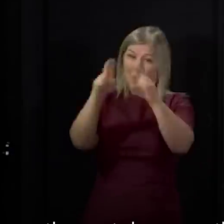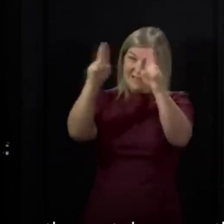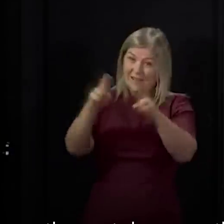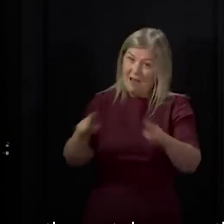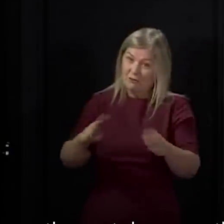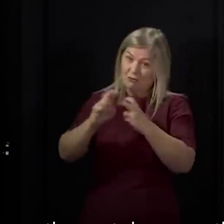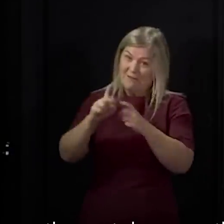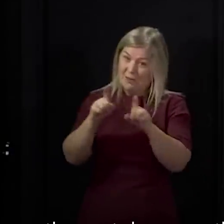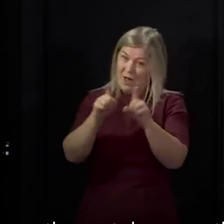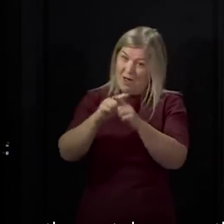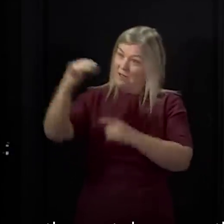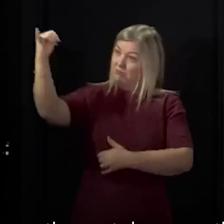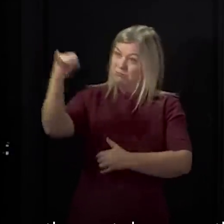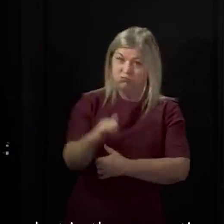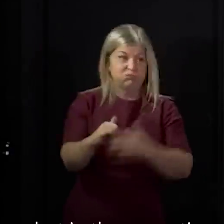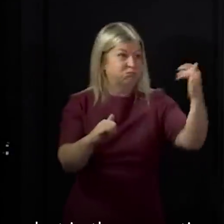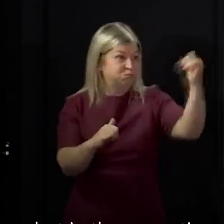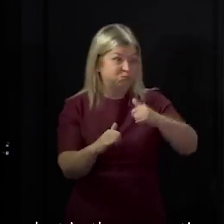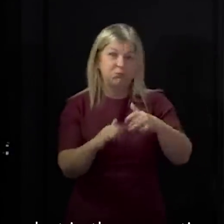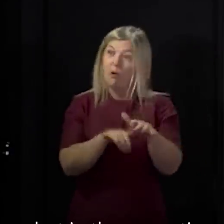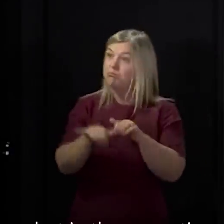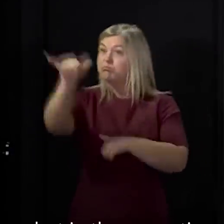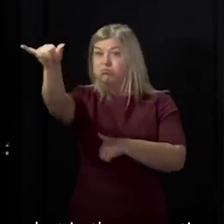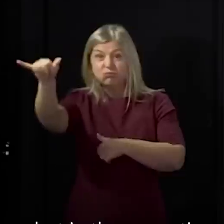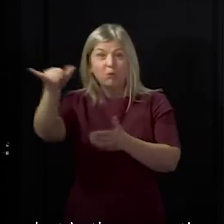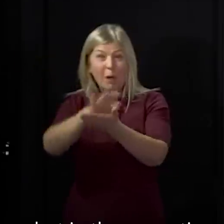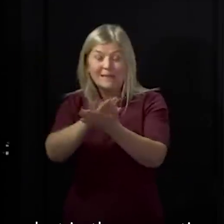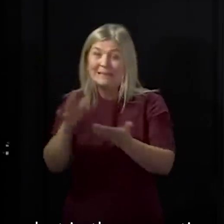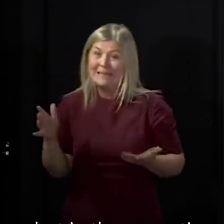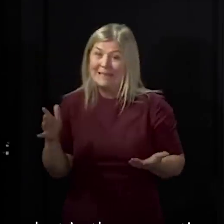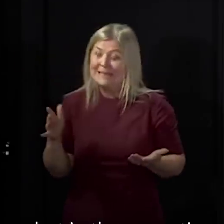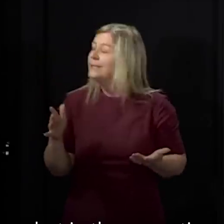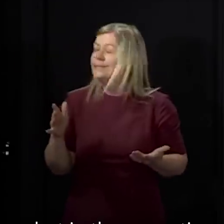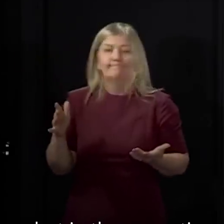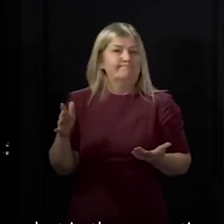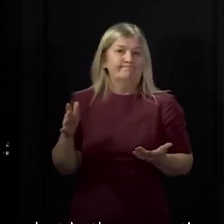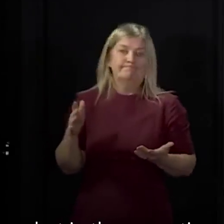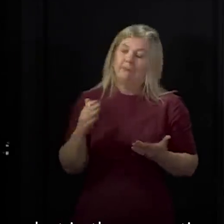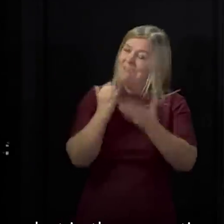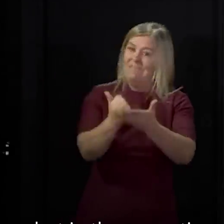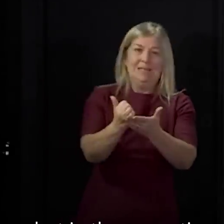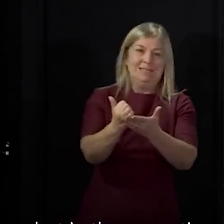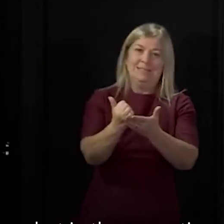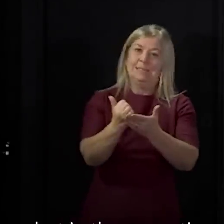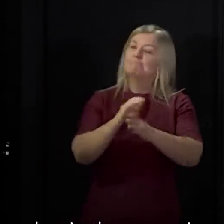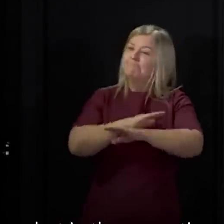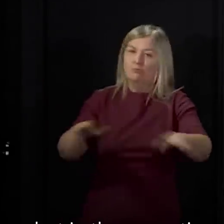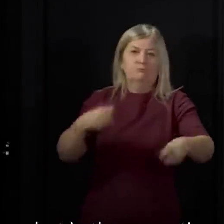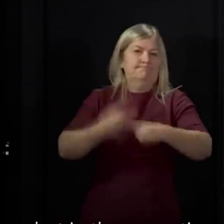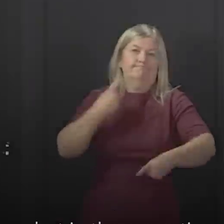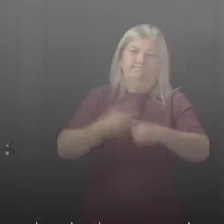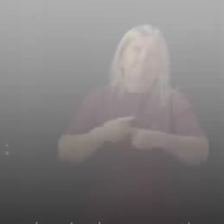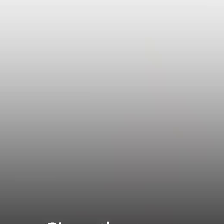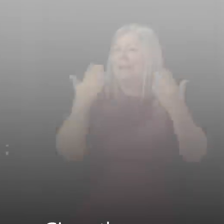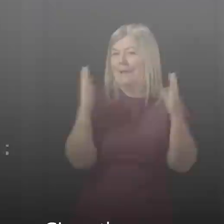and I will update on that early next week. But in the meantime, my strong advice continues to be against non-essential foreign